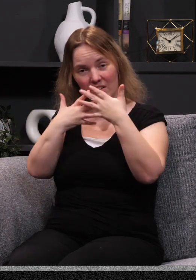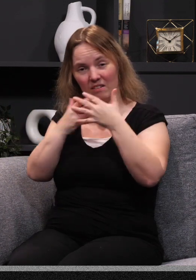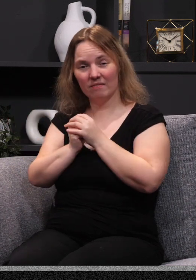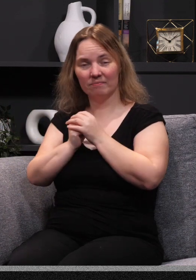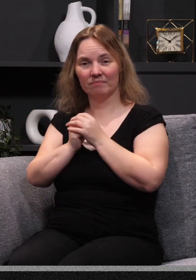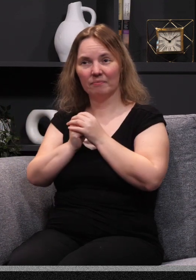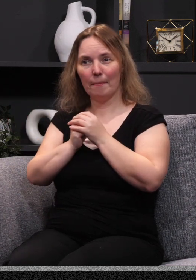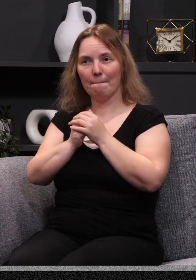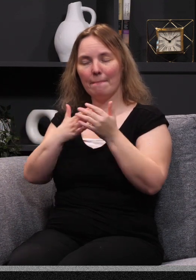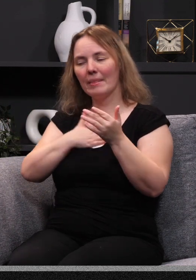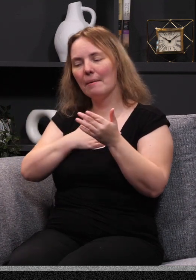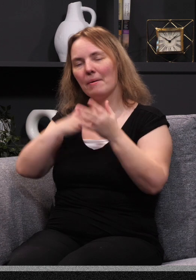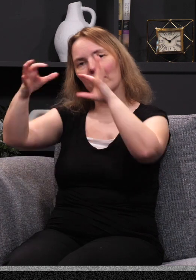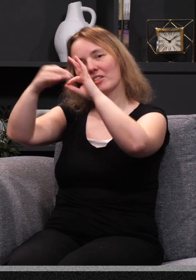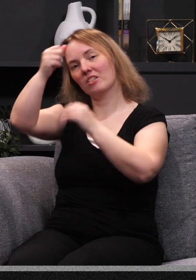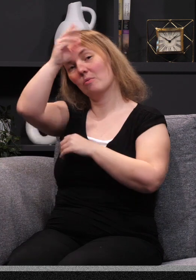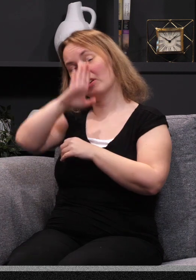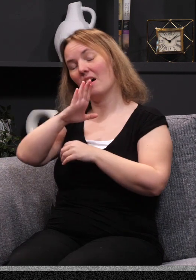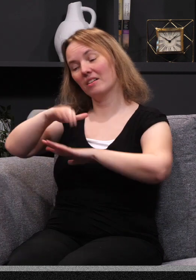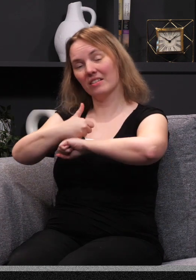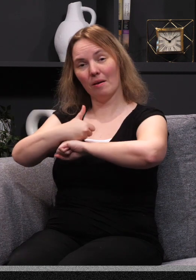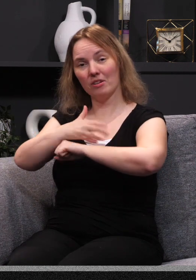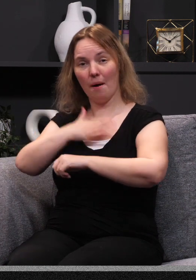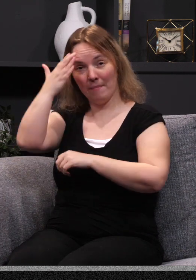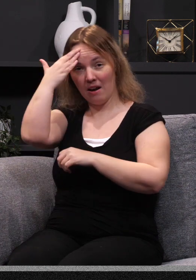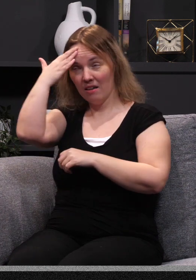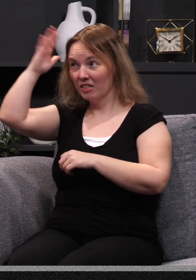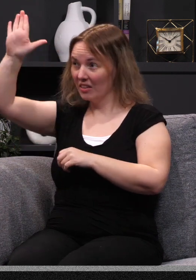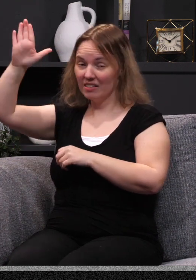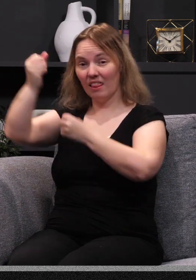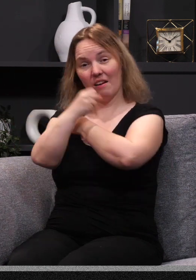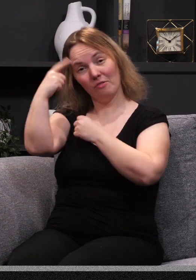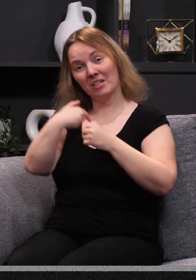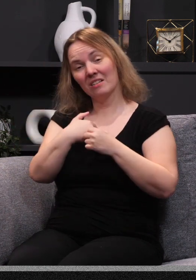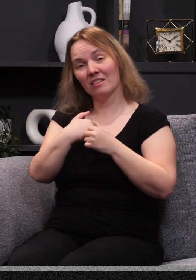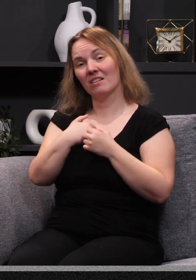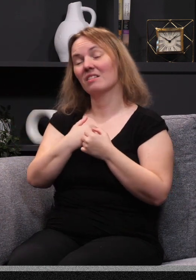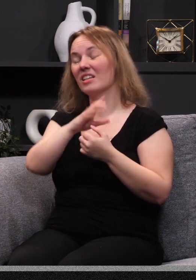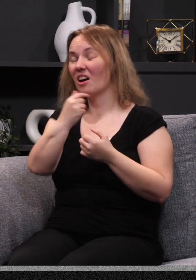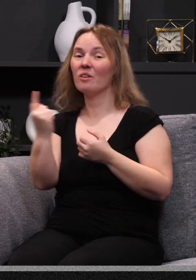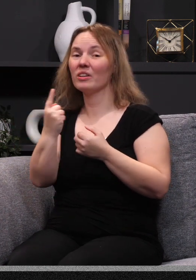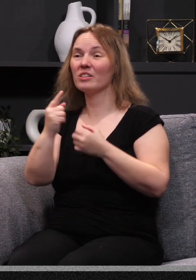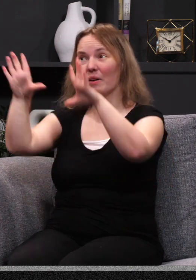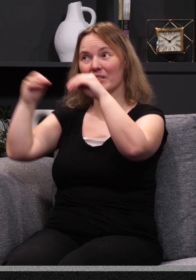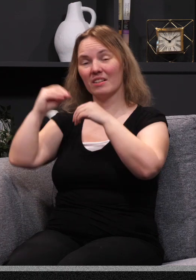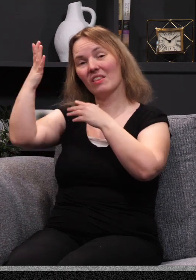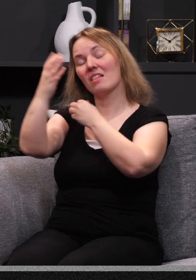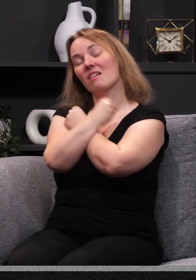out fear. You see, when my relationship with God is built on my knowledge of his love for me, then not only